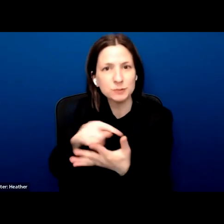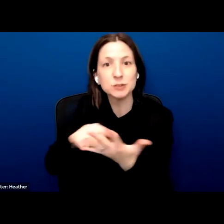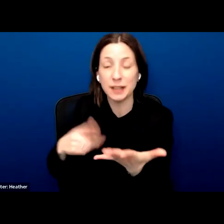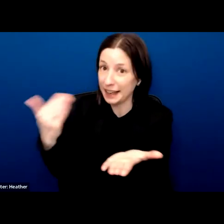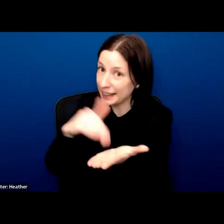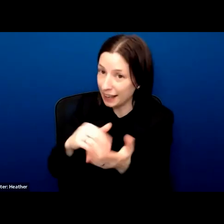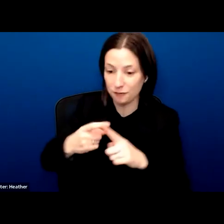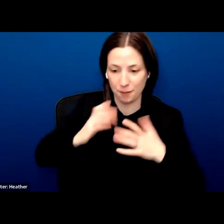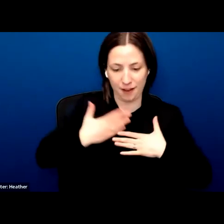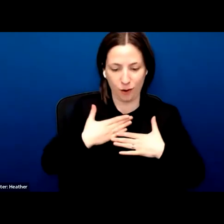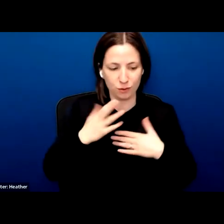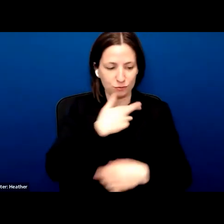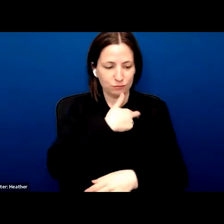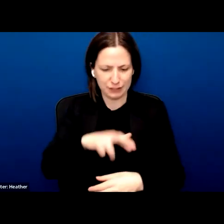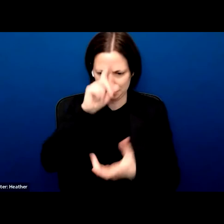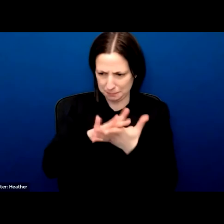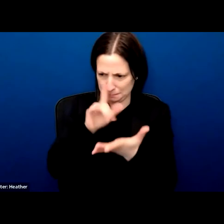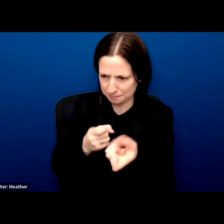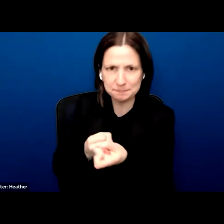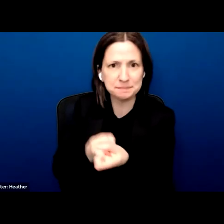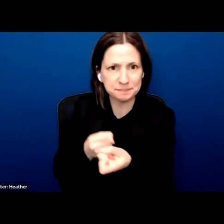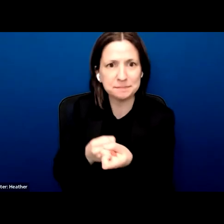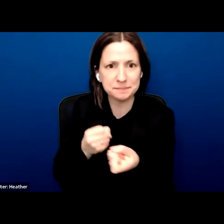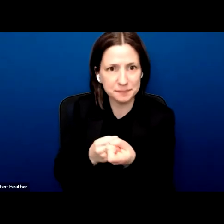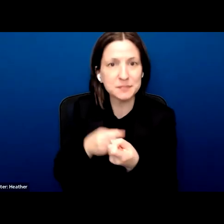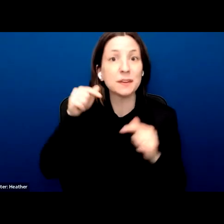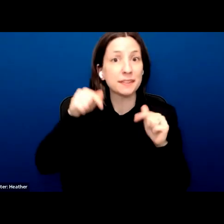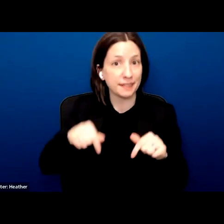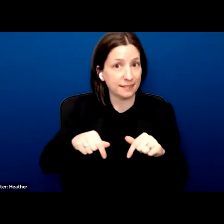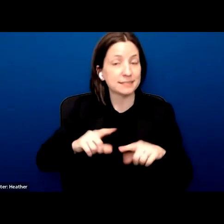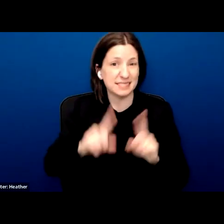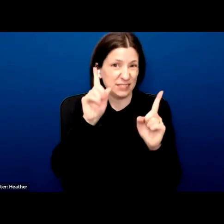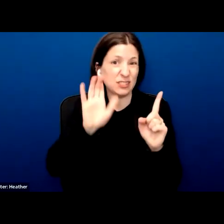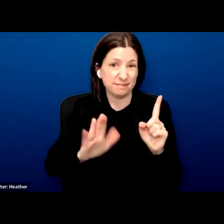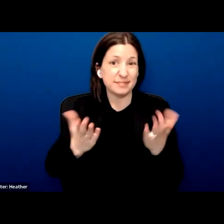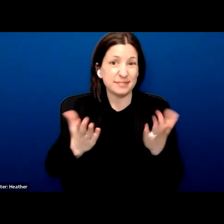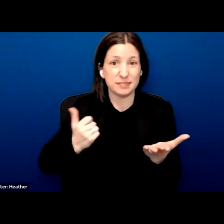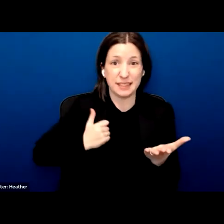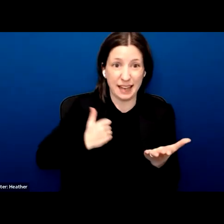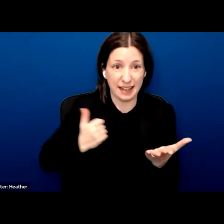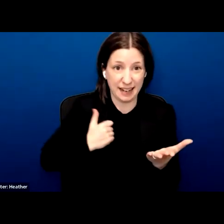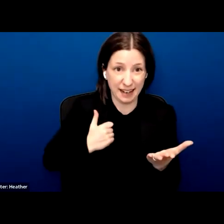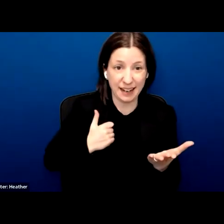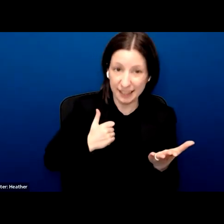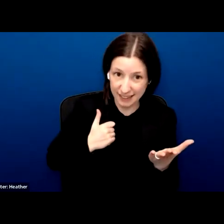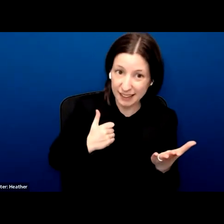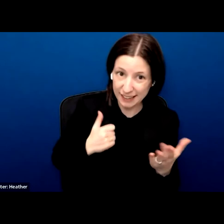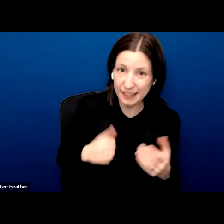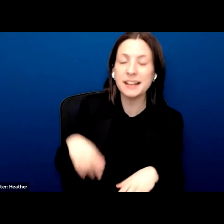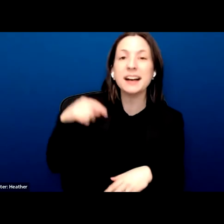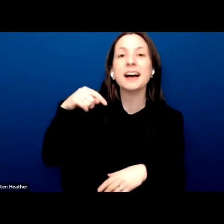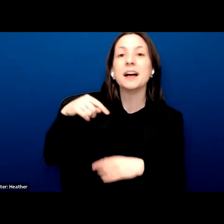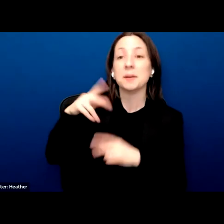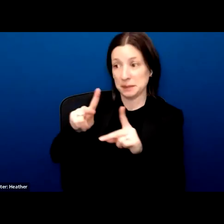We are unique in the world for that Canada and are considered a model, which as I've said, so for the second time now does not,